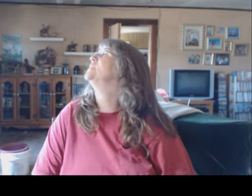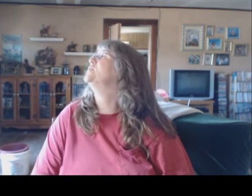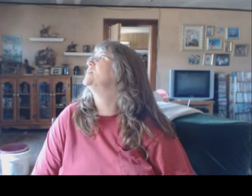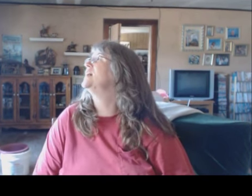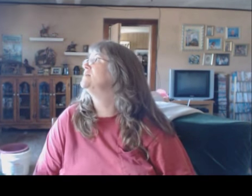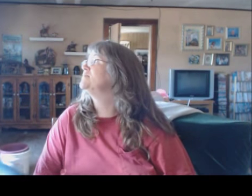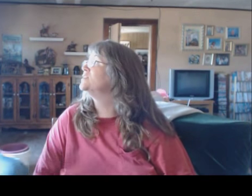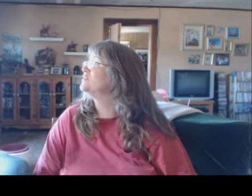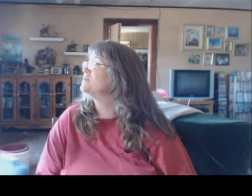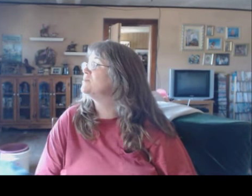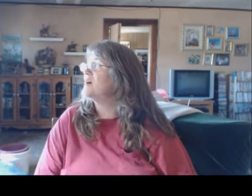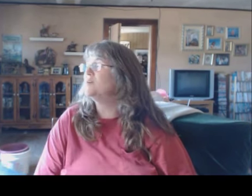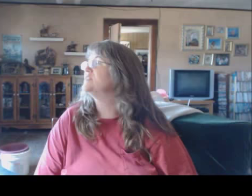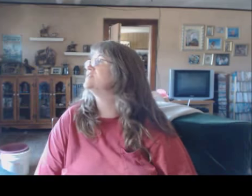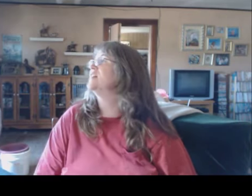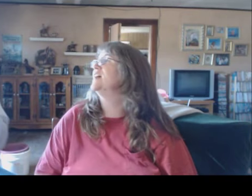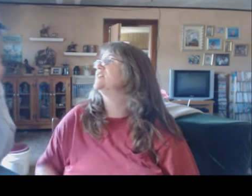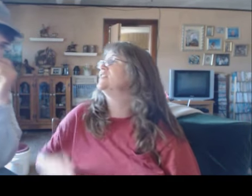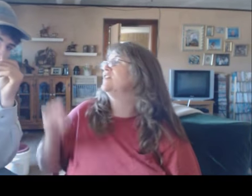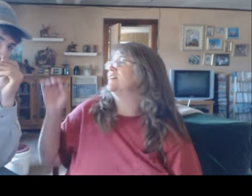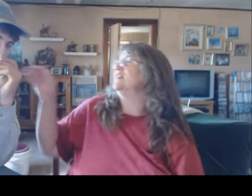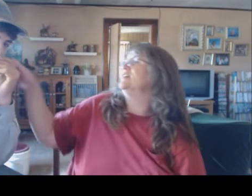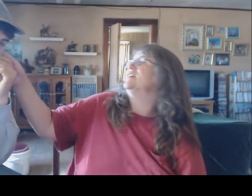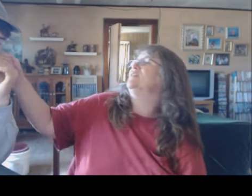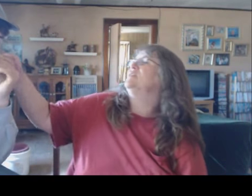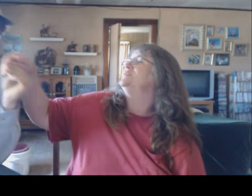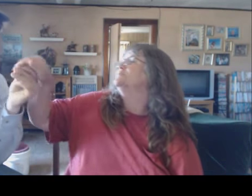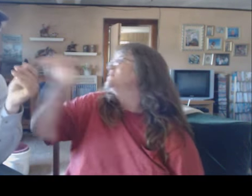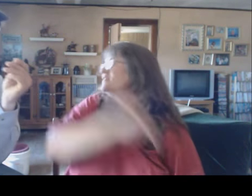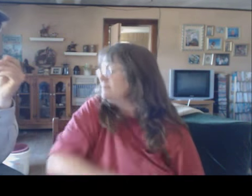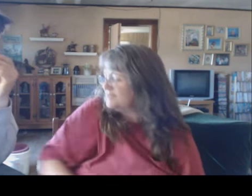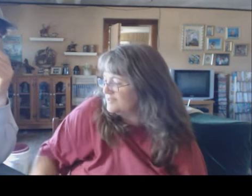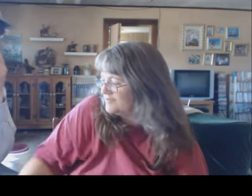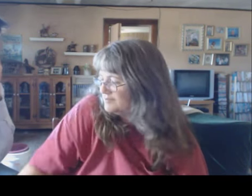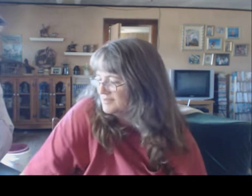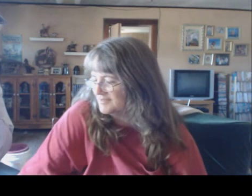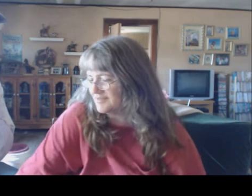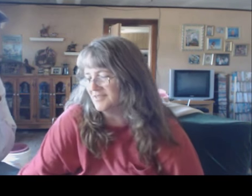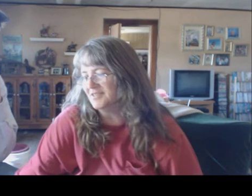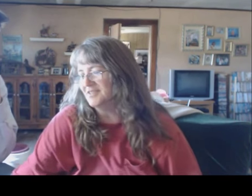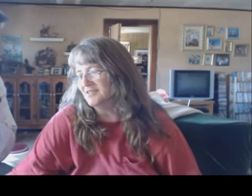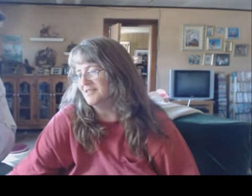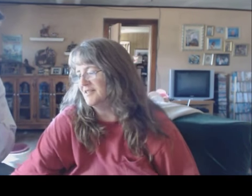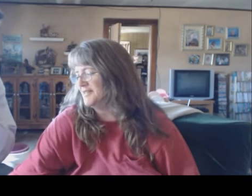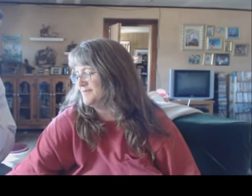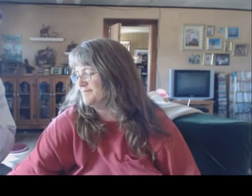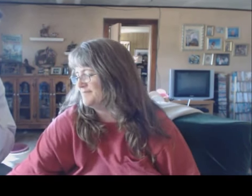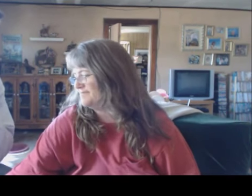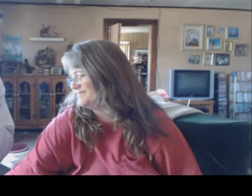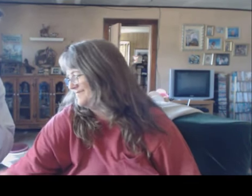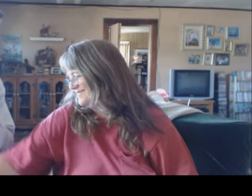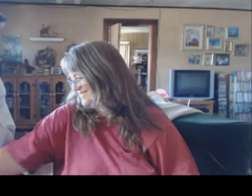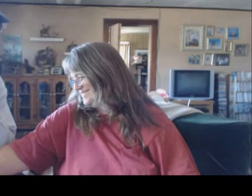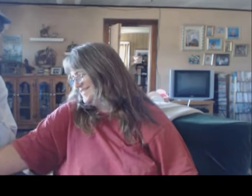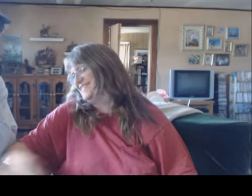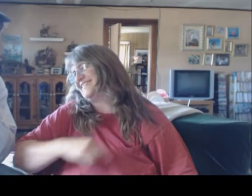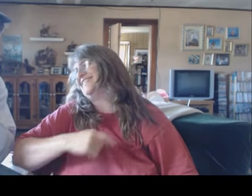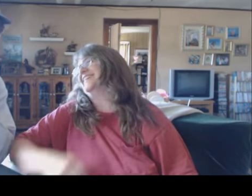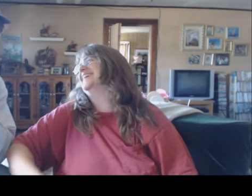What happened with your rope? Why are we so tired and cranky? And why are you playing with my safety pin? I don't know. Quit.